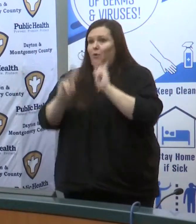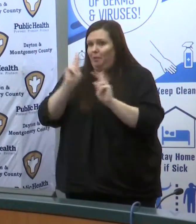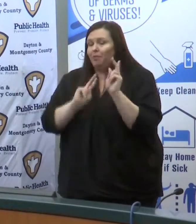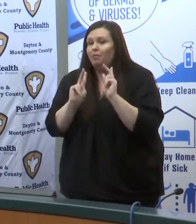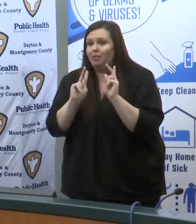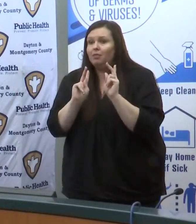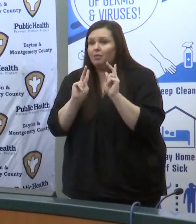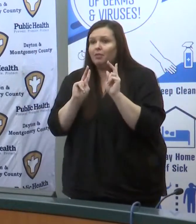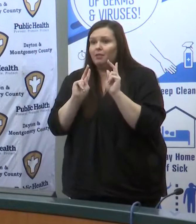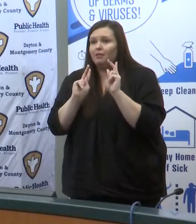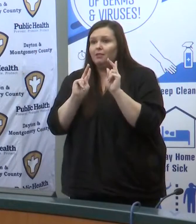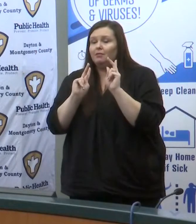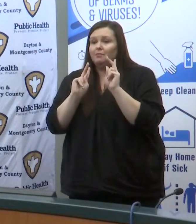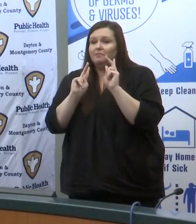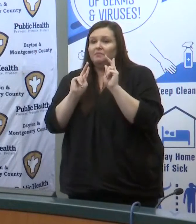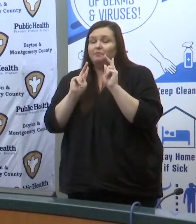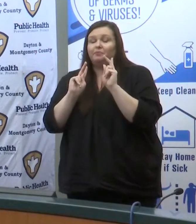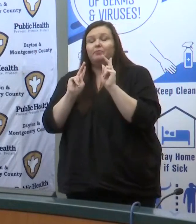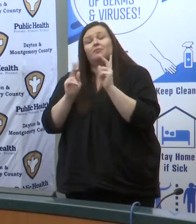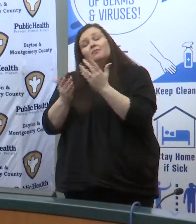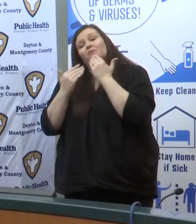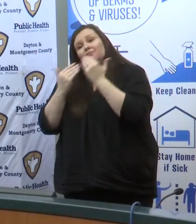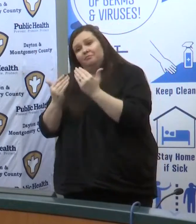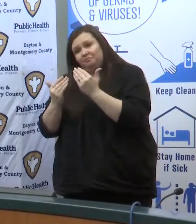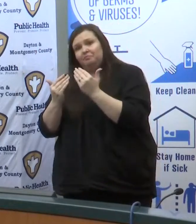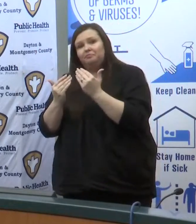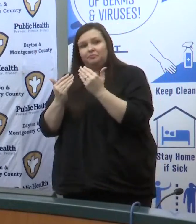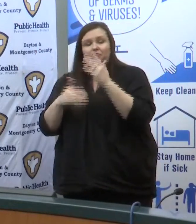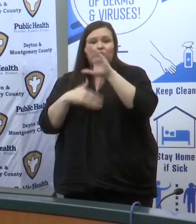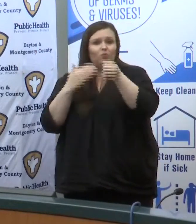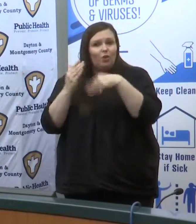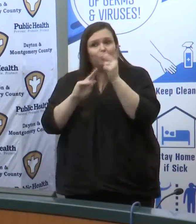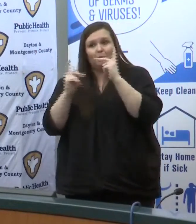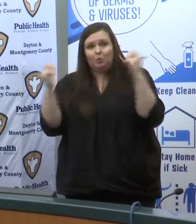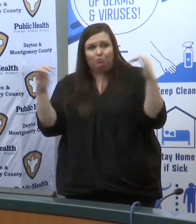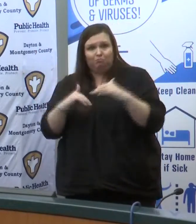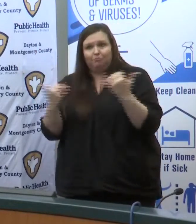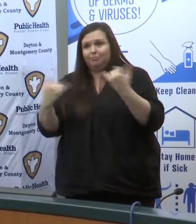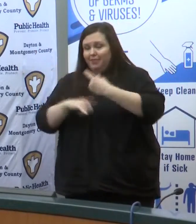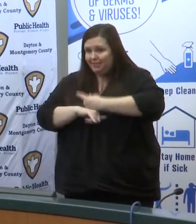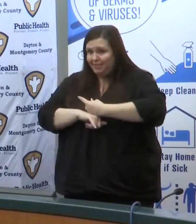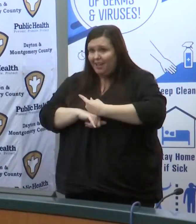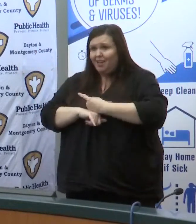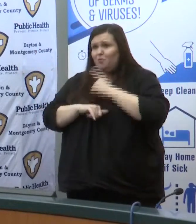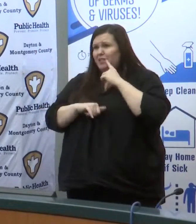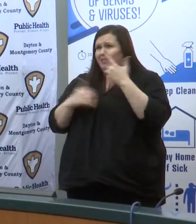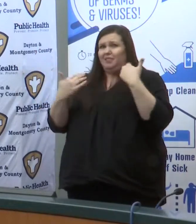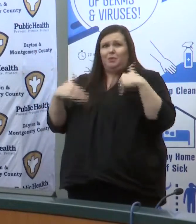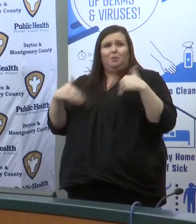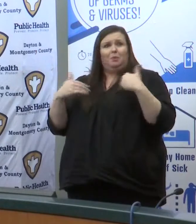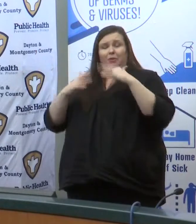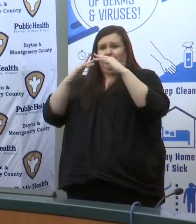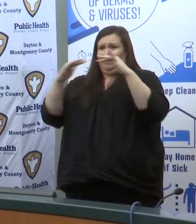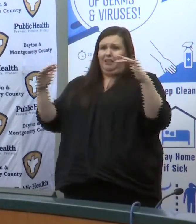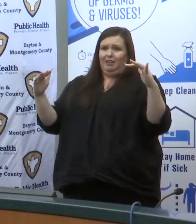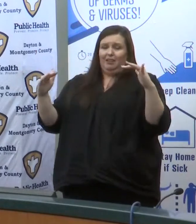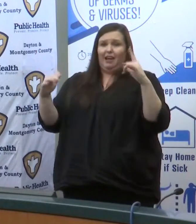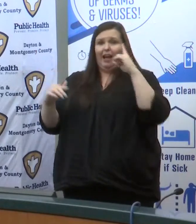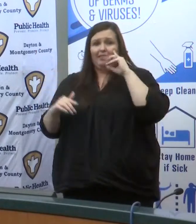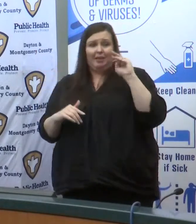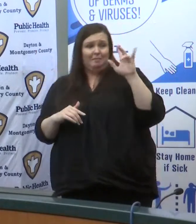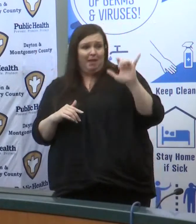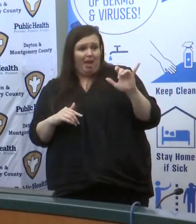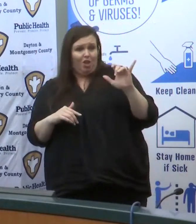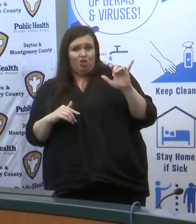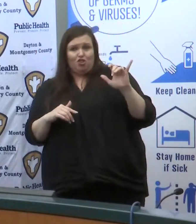we can do to help you folks so again i i thank all the people in this room and and just the diversity i think mayor whaley and i are